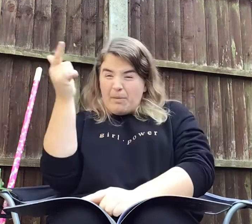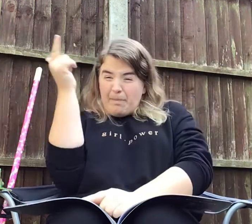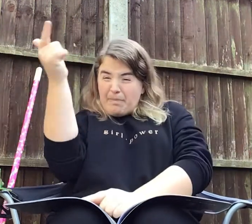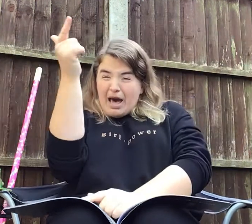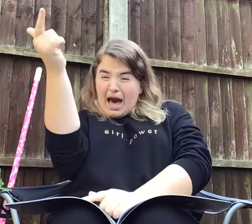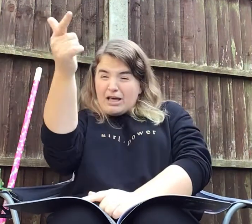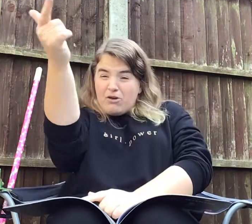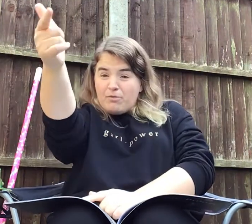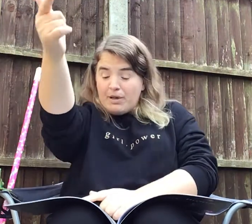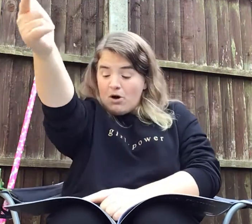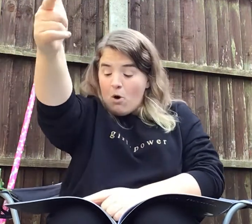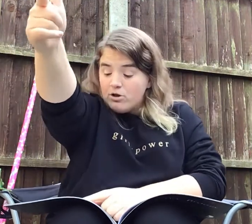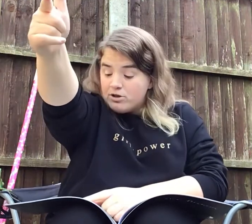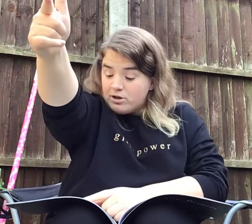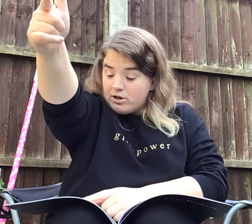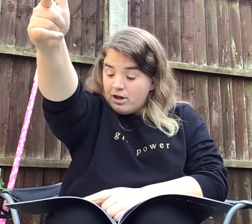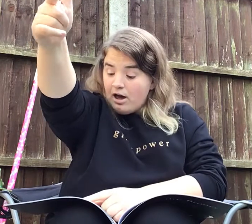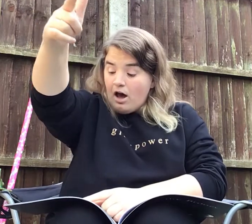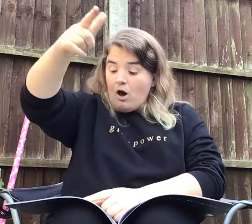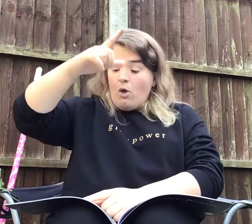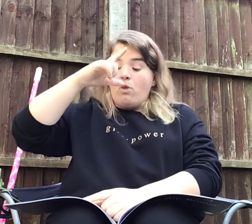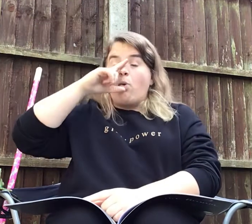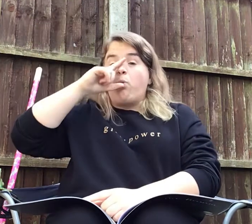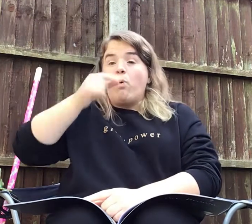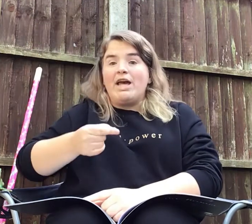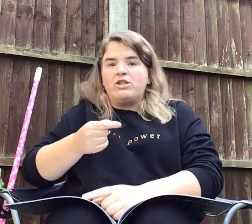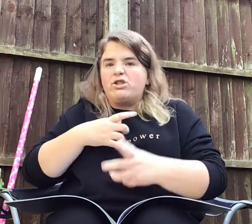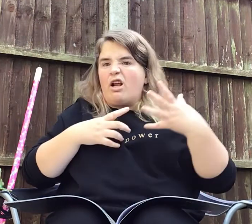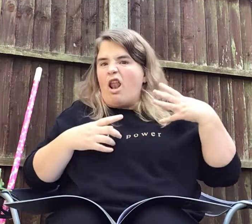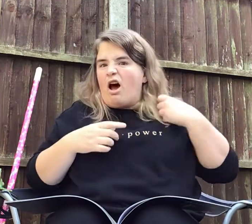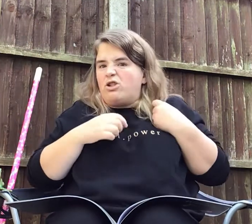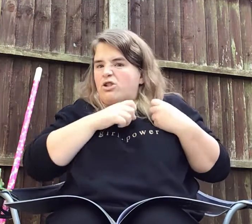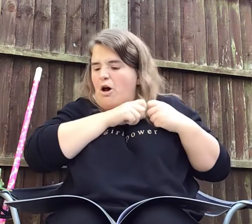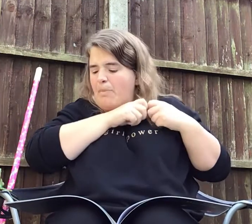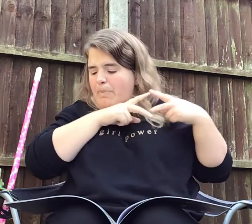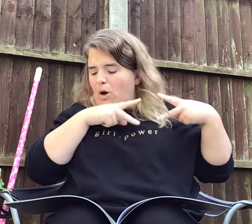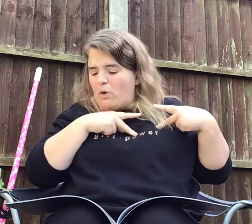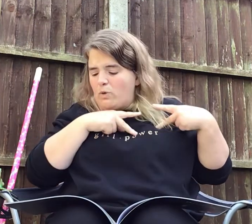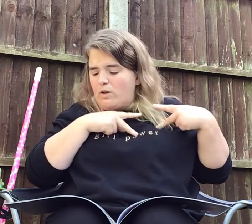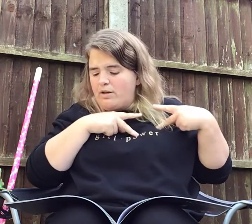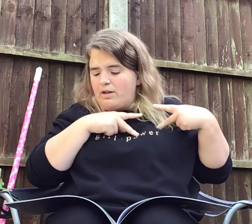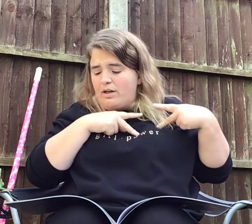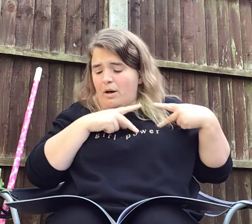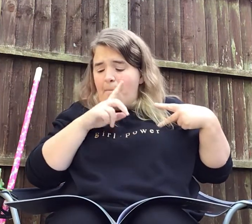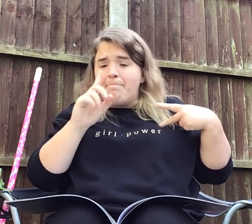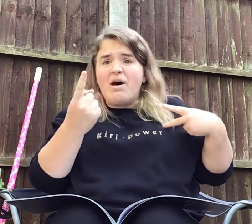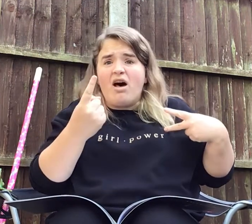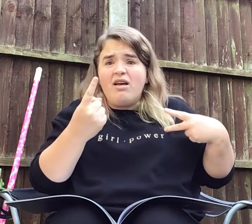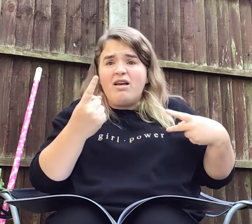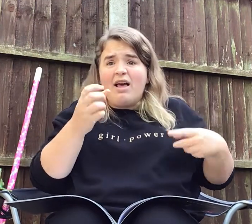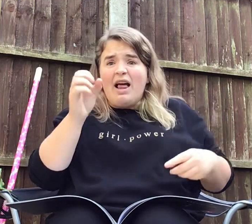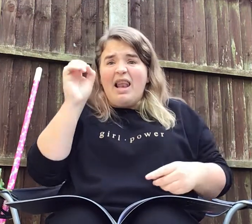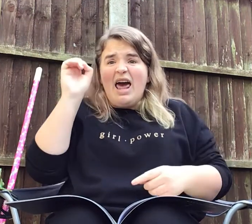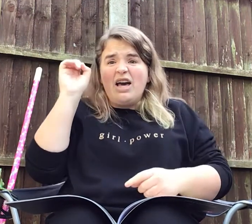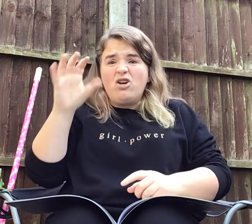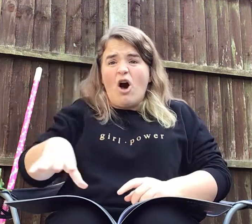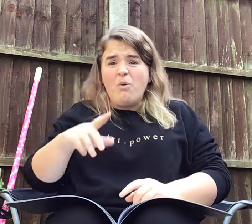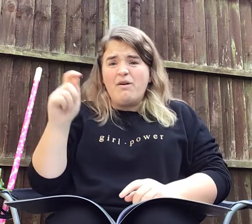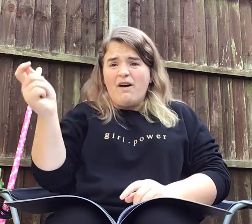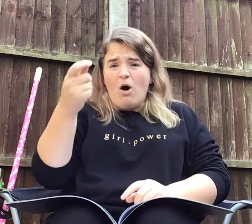back of beyond. The witch clutched her bow. But let go of her